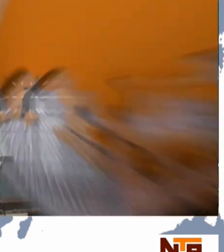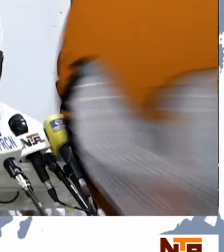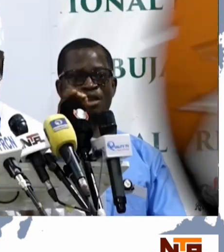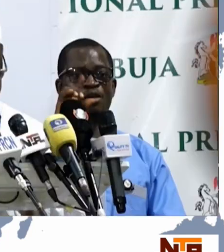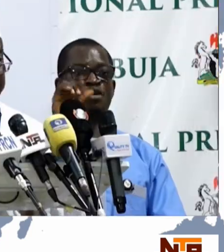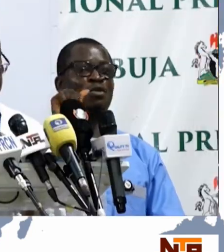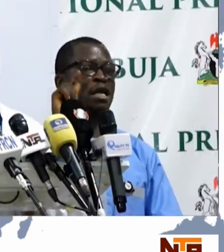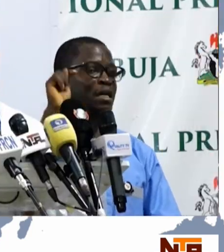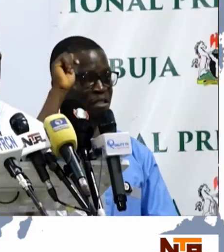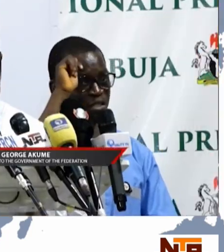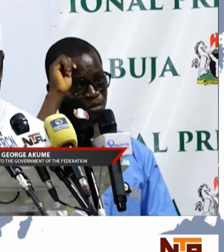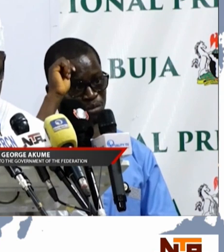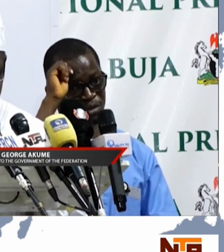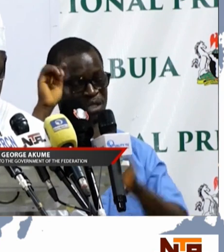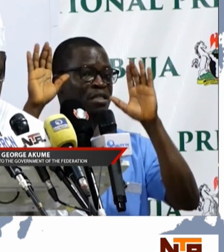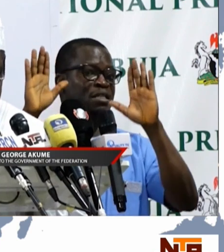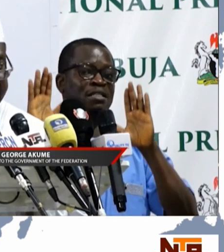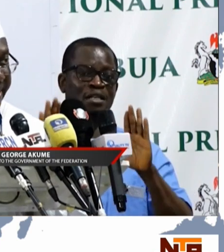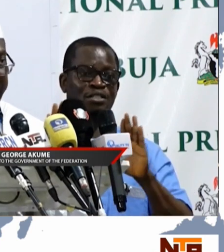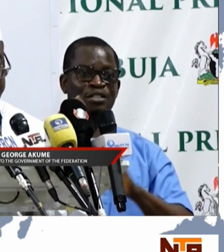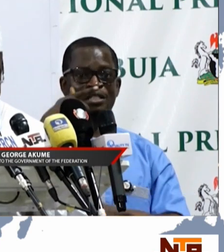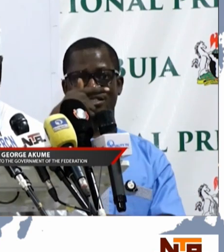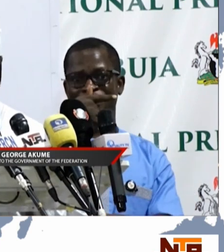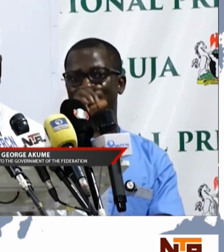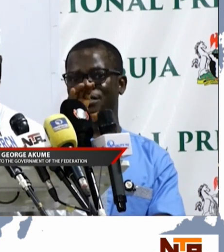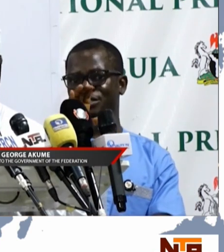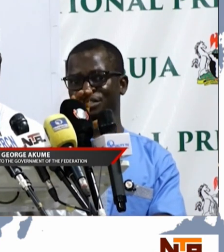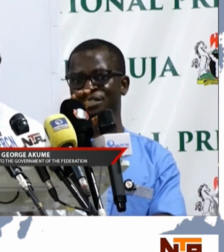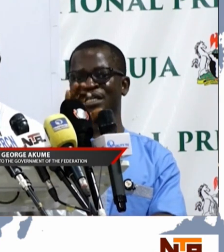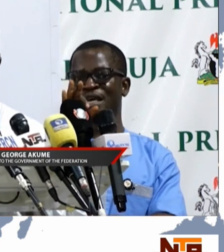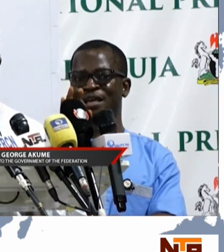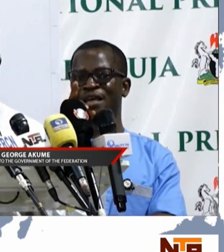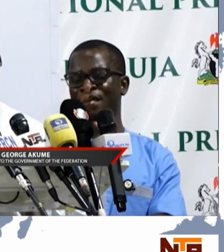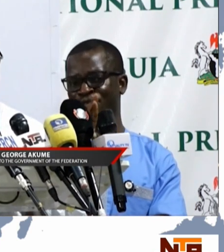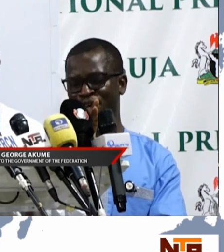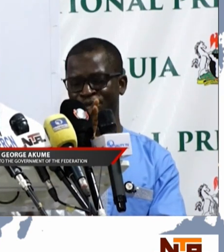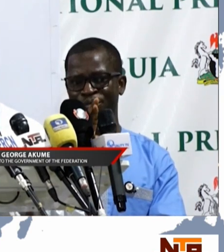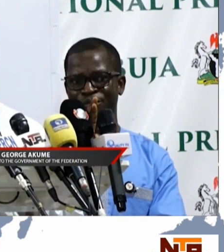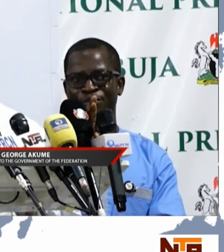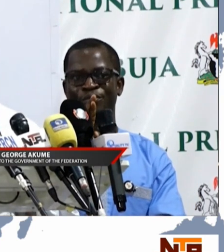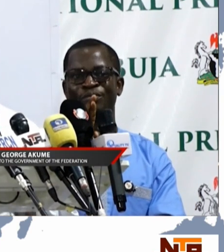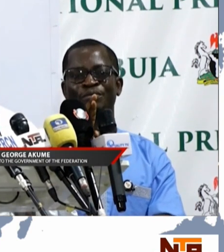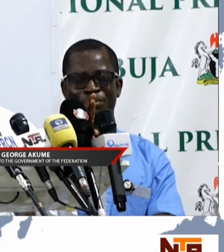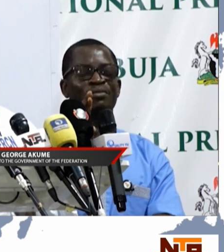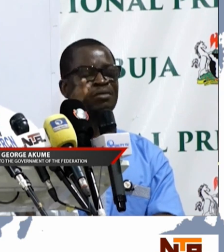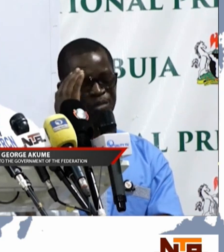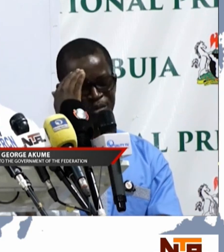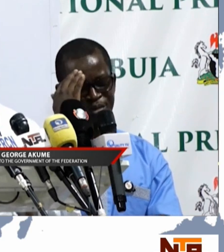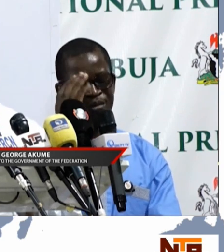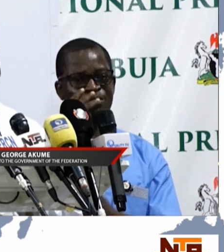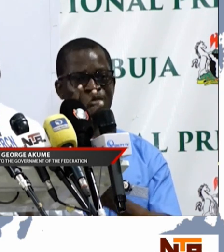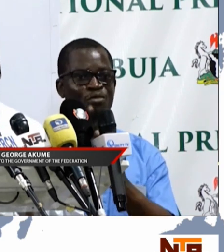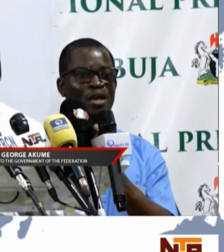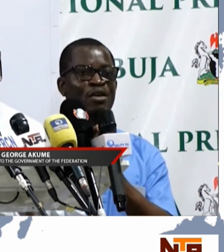S'excellency, GCFR is very much aware of and